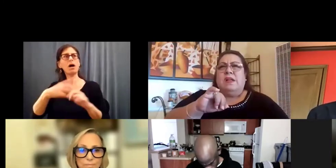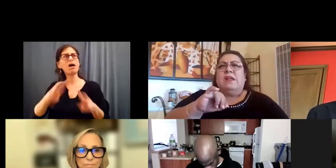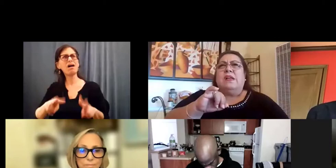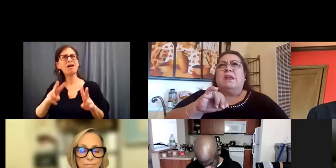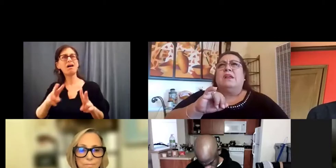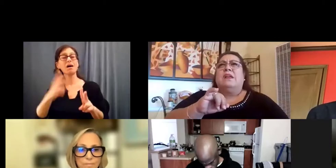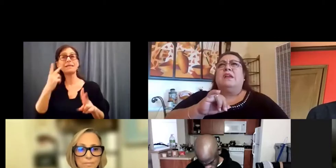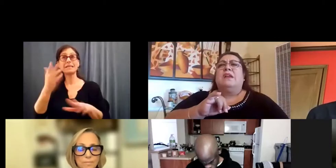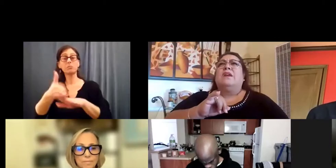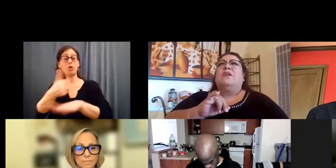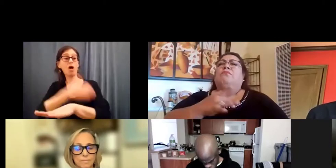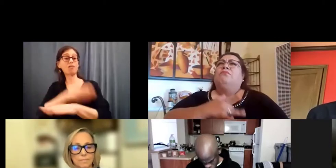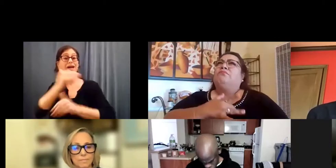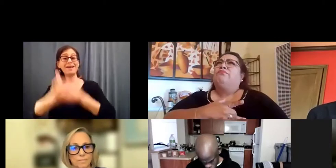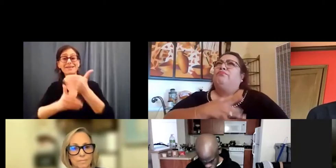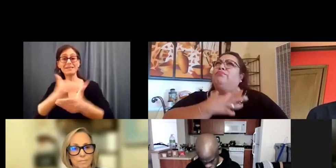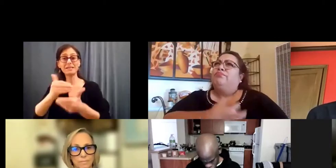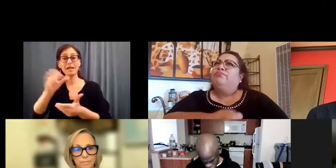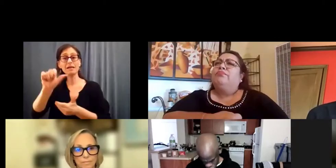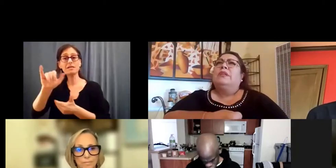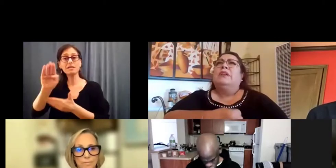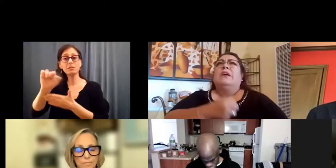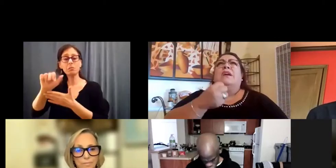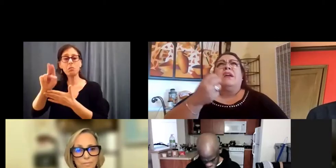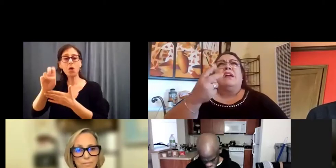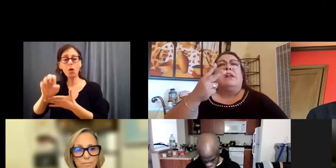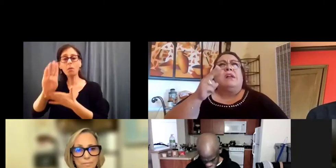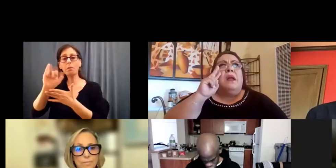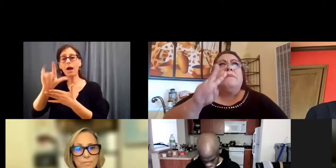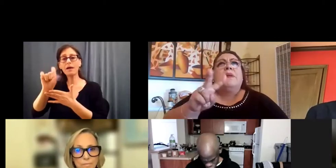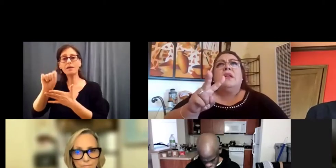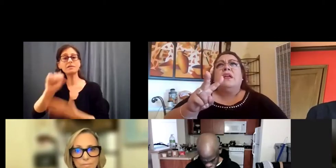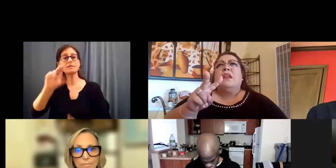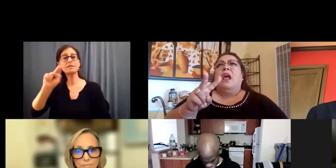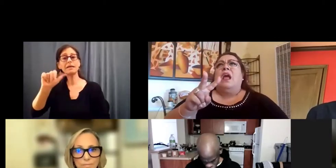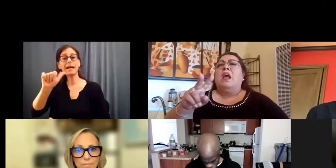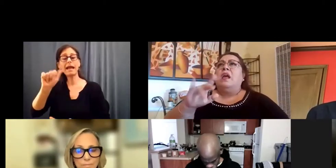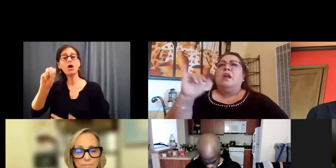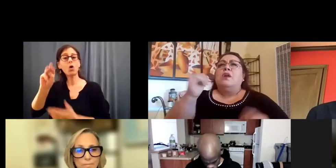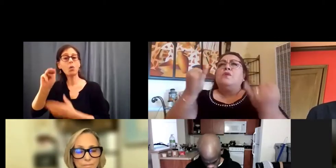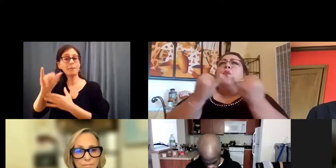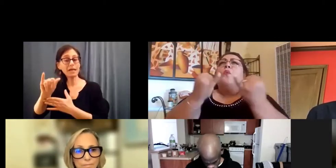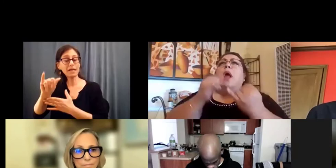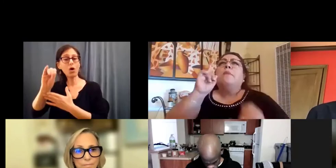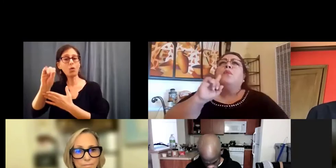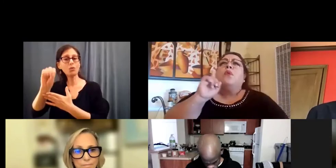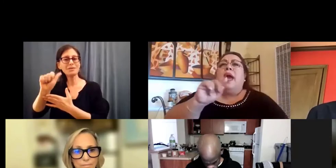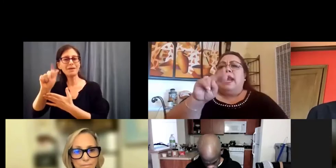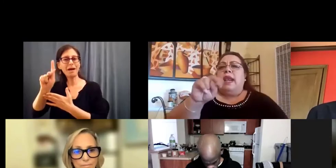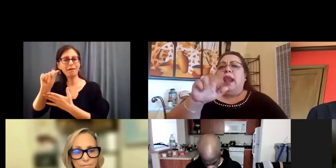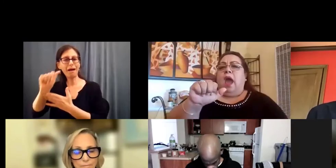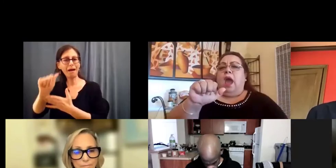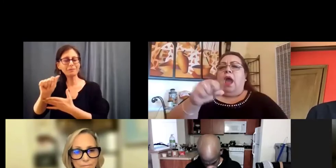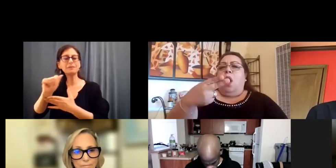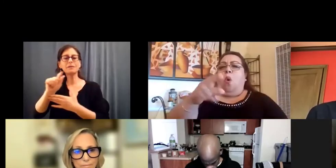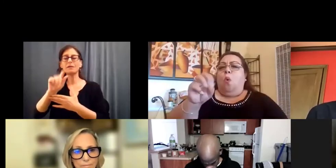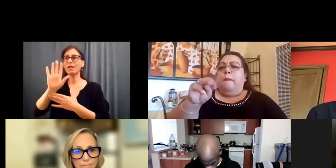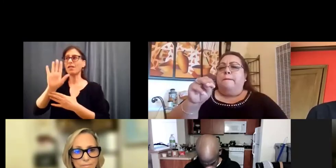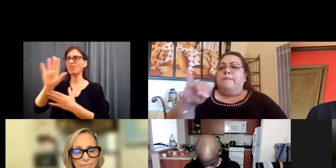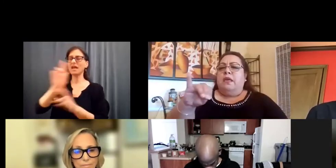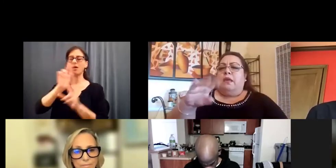And with people like Simone Biles and Naomi Osaka kind of coming to the fore, I think the reaction to them